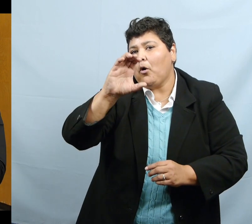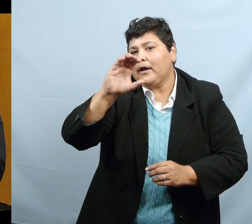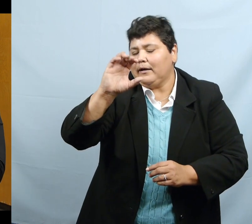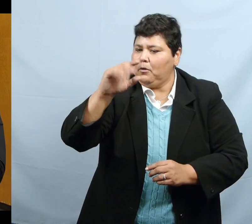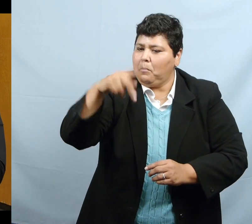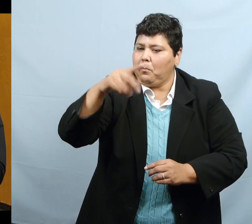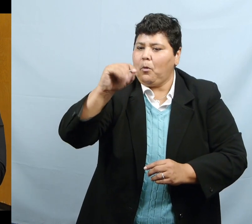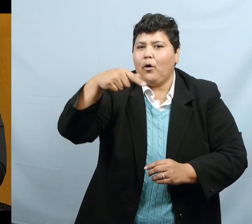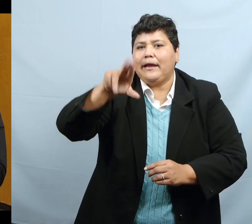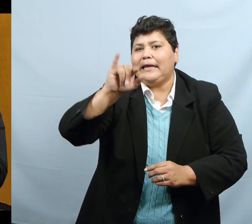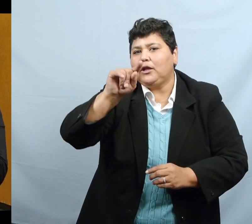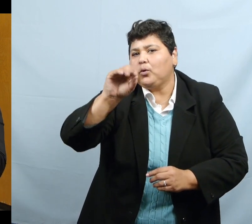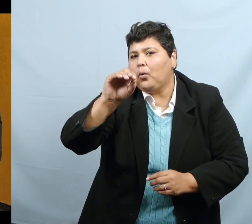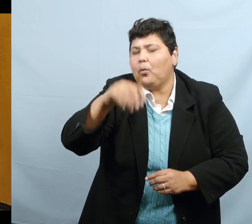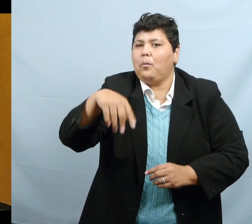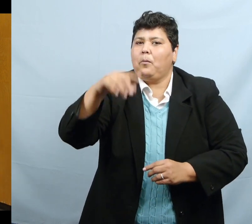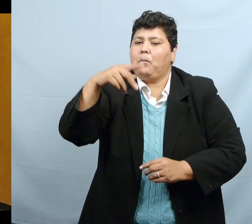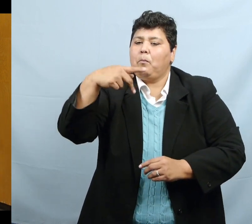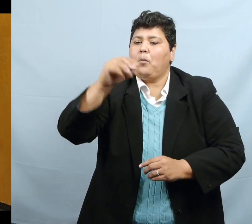can gain their trust.